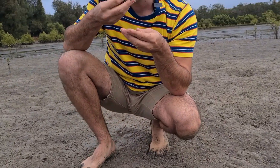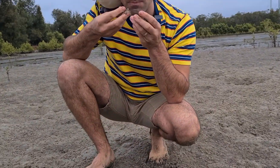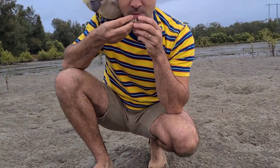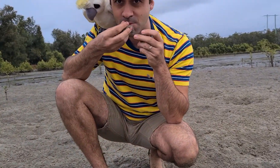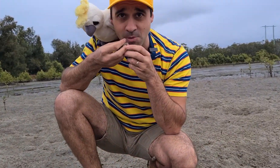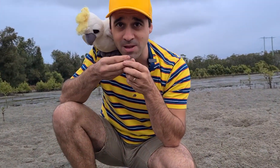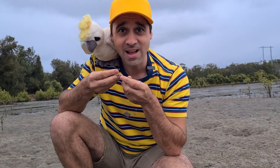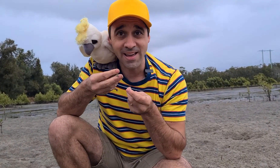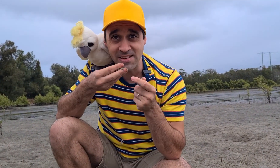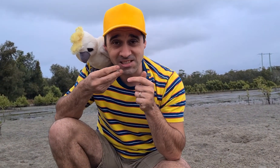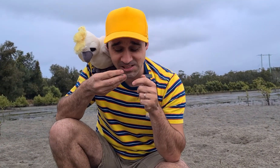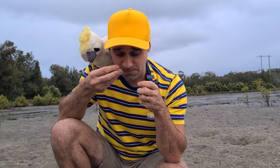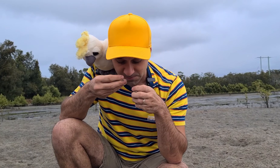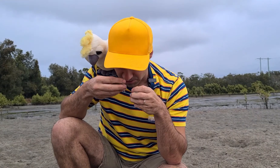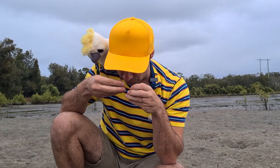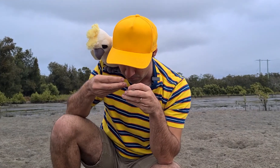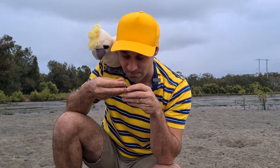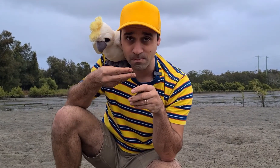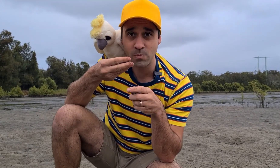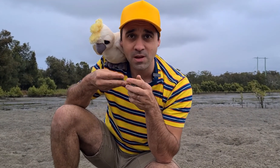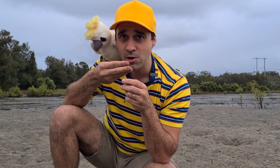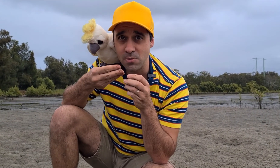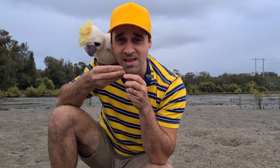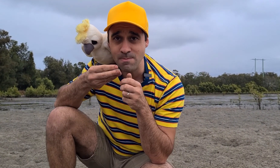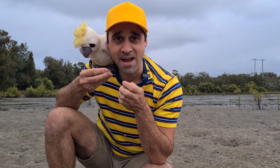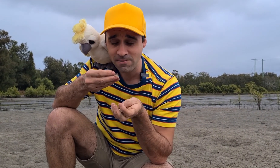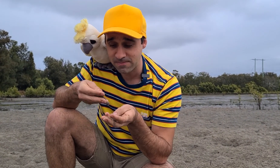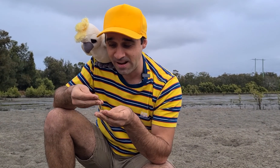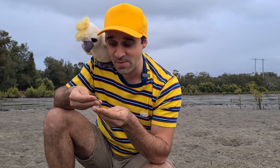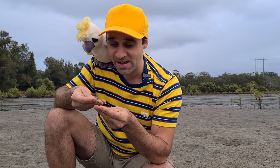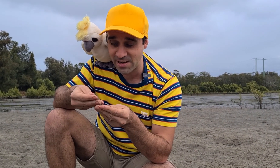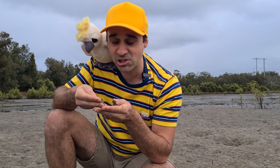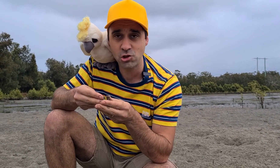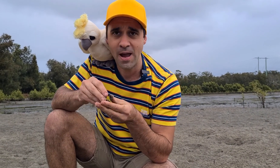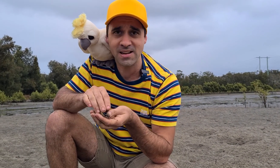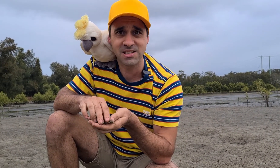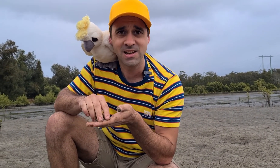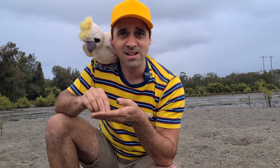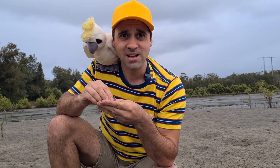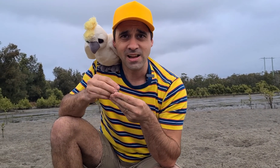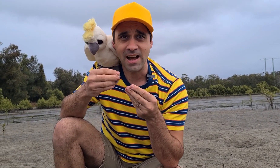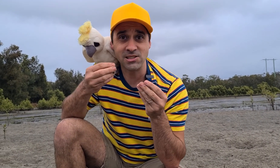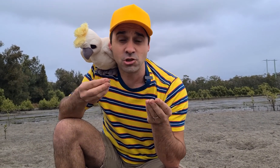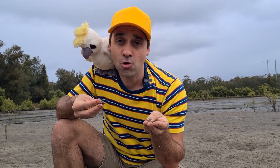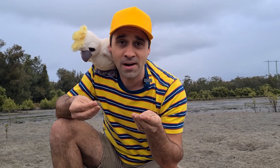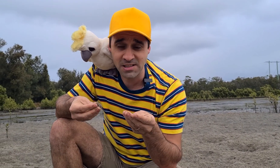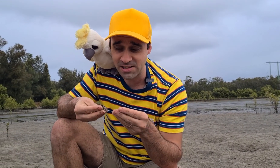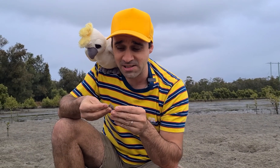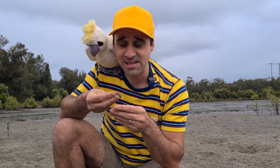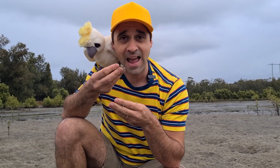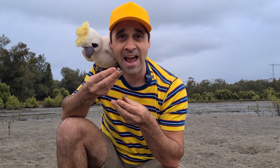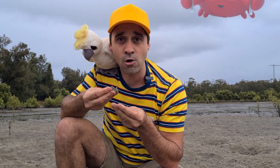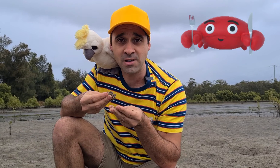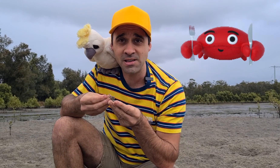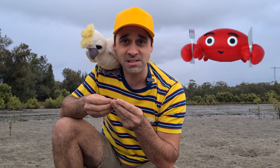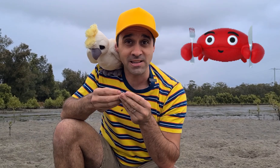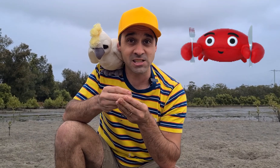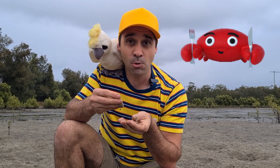and they sift through them with their mouth and they extract detrituses, algaes and small